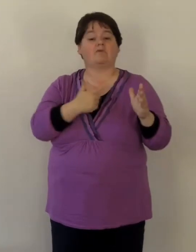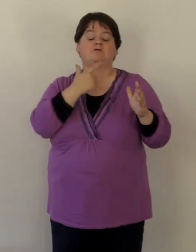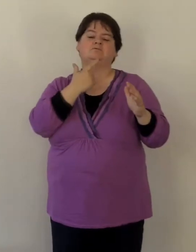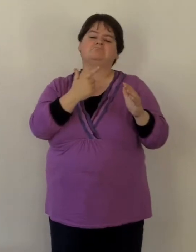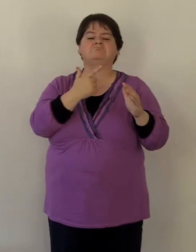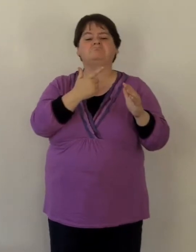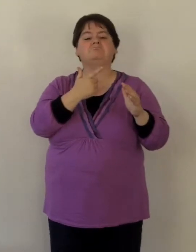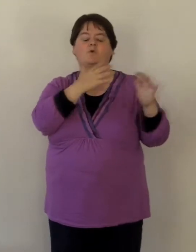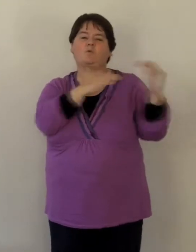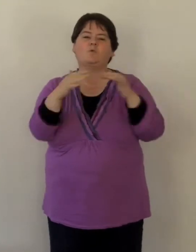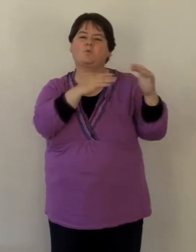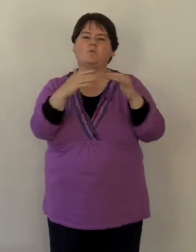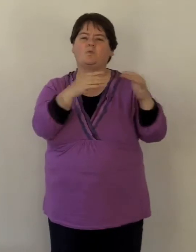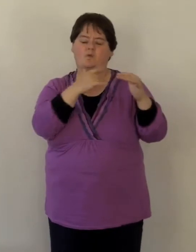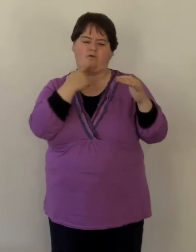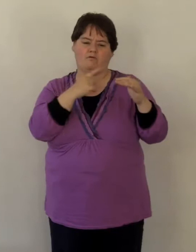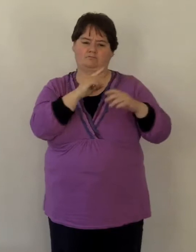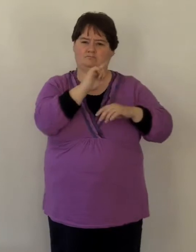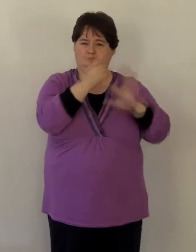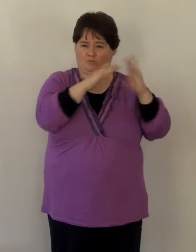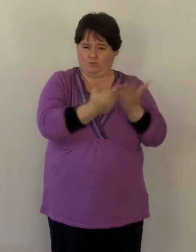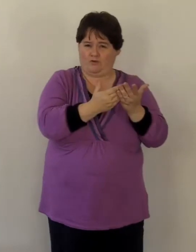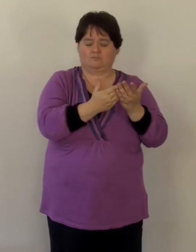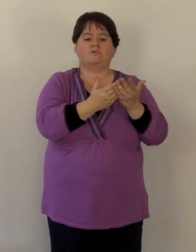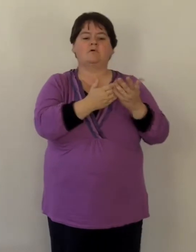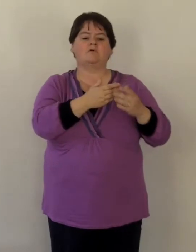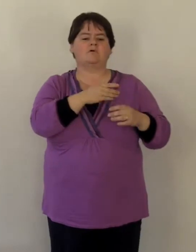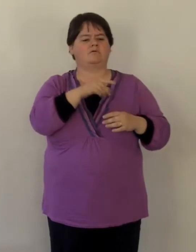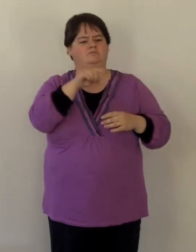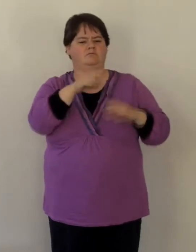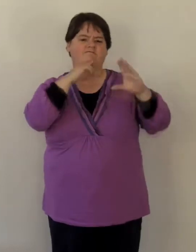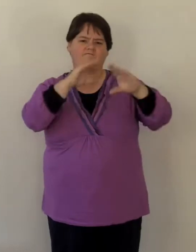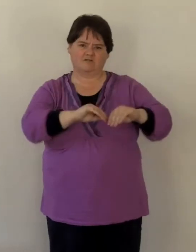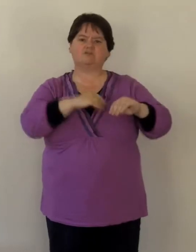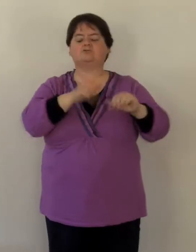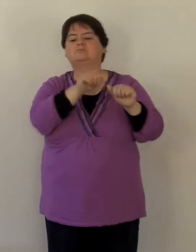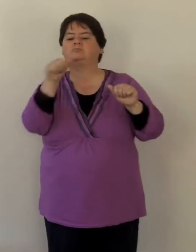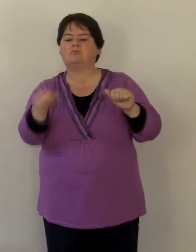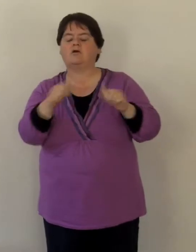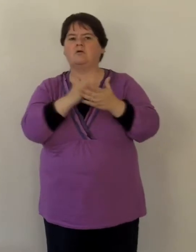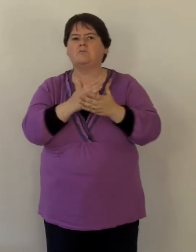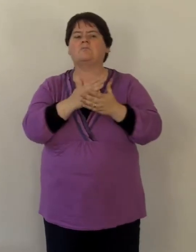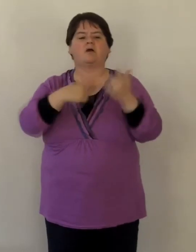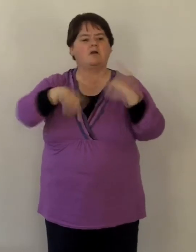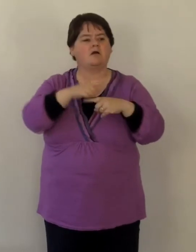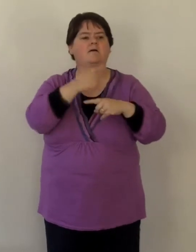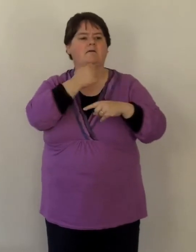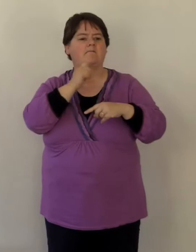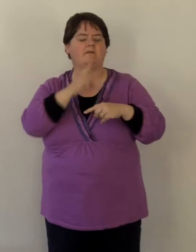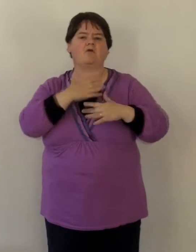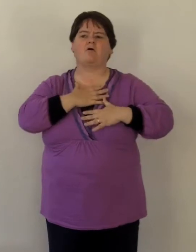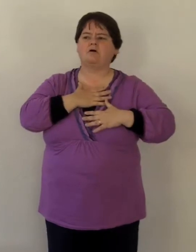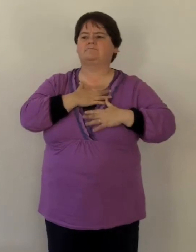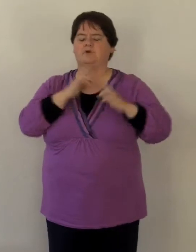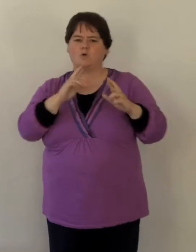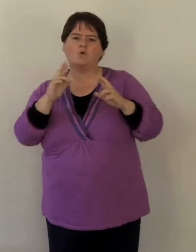the First World War, where there was a great sense of hope for a future. They talk a lot about the opportunities